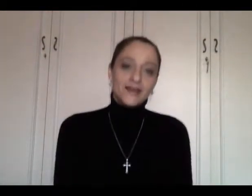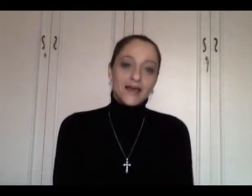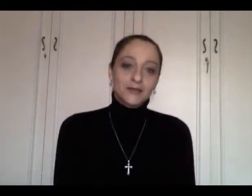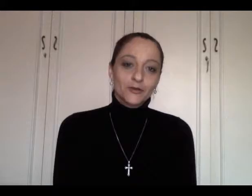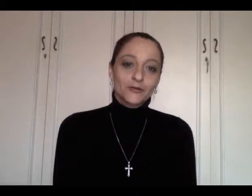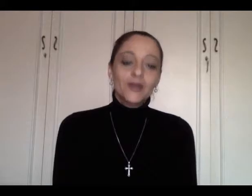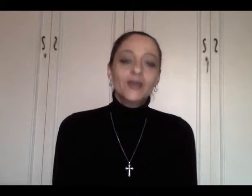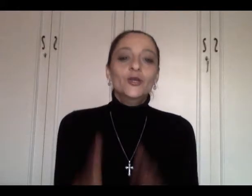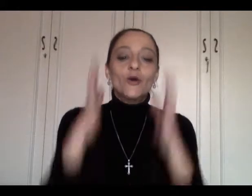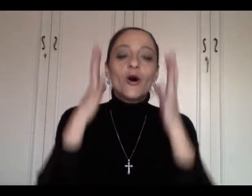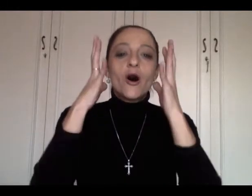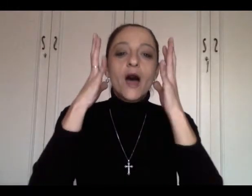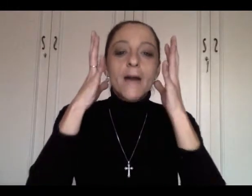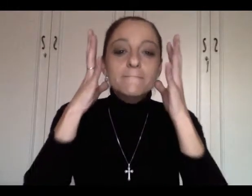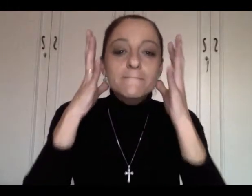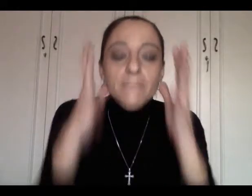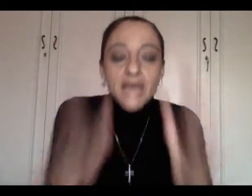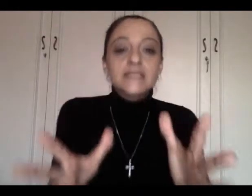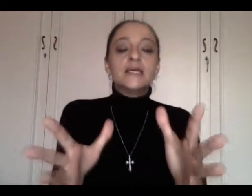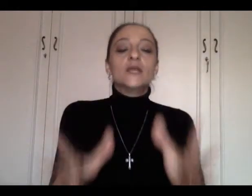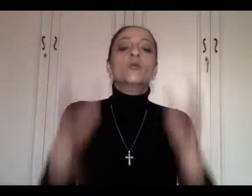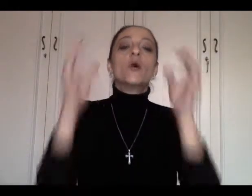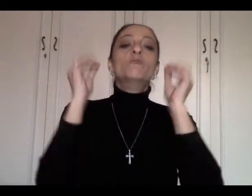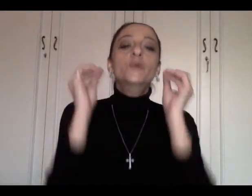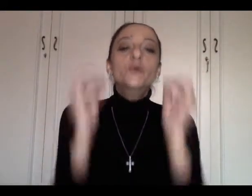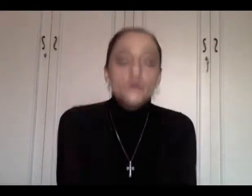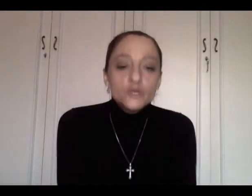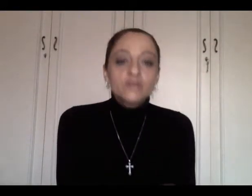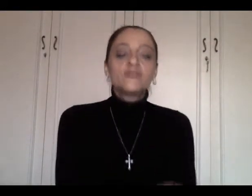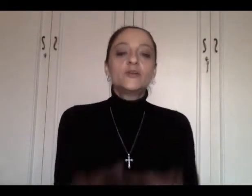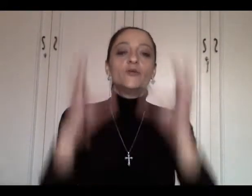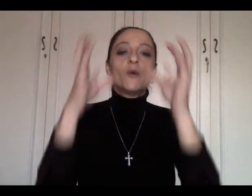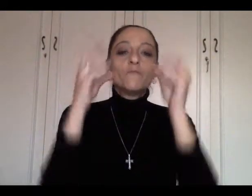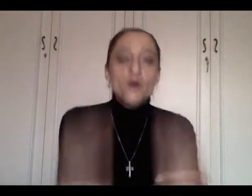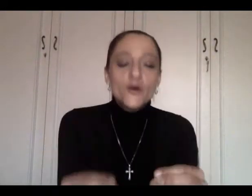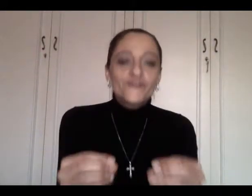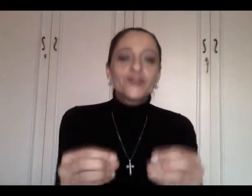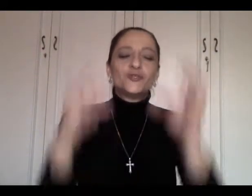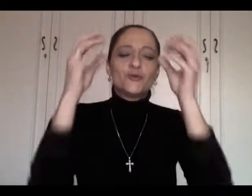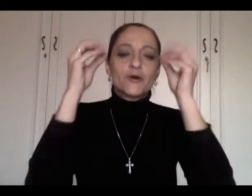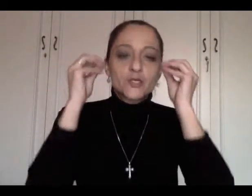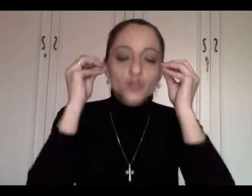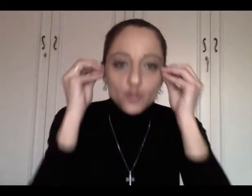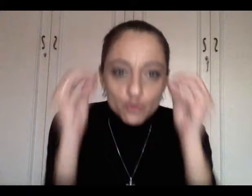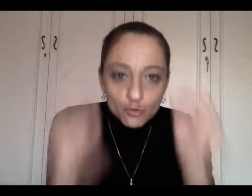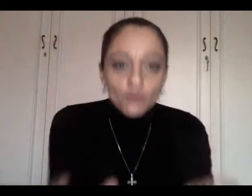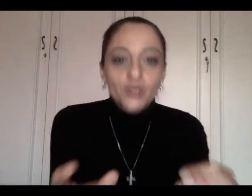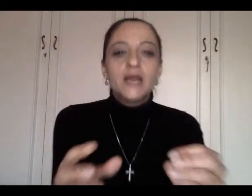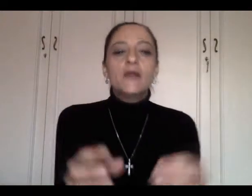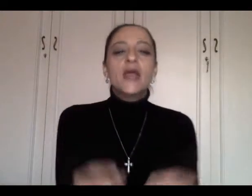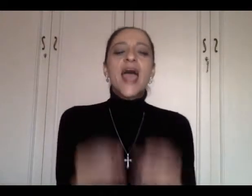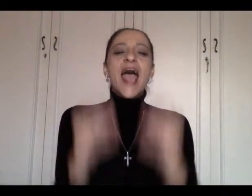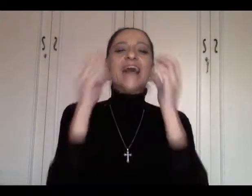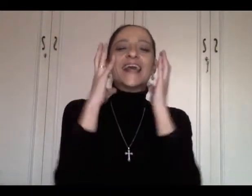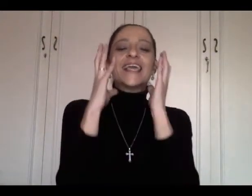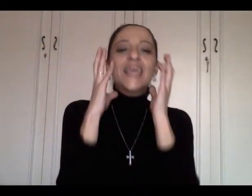and hug you. You are amazing. You are beautiful. You are perfect. You are extraordinary, and I